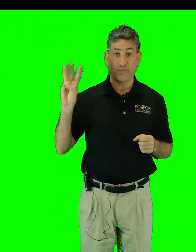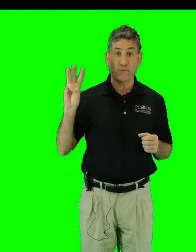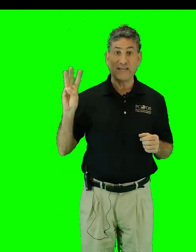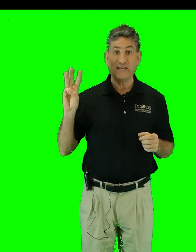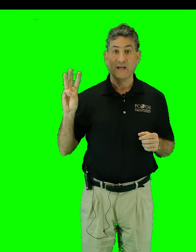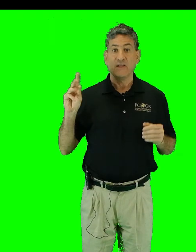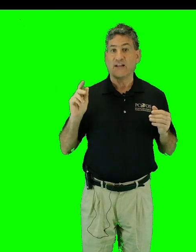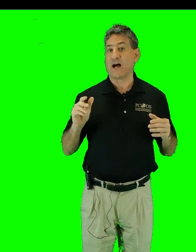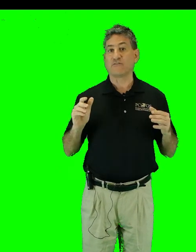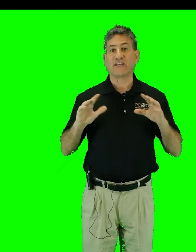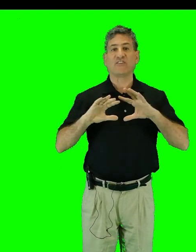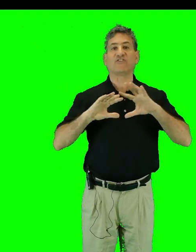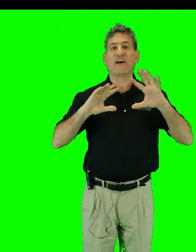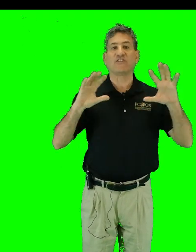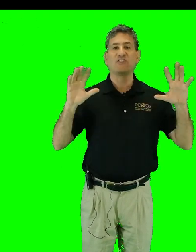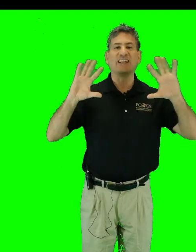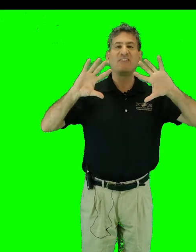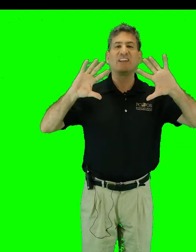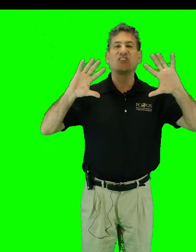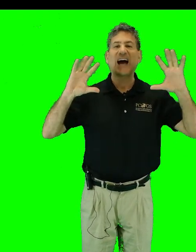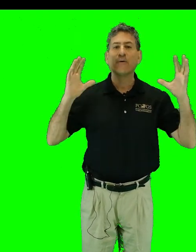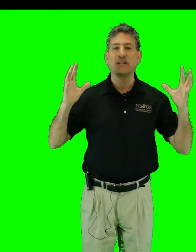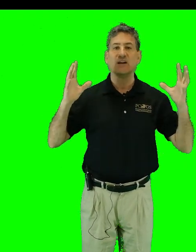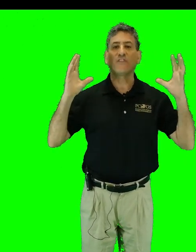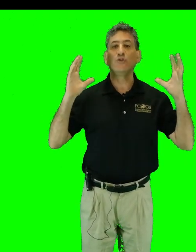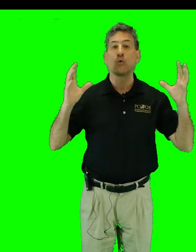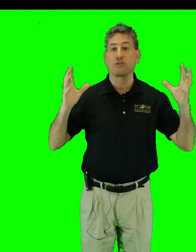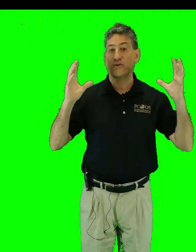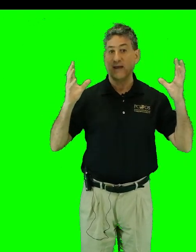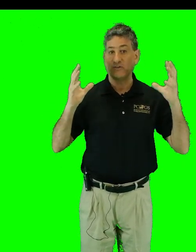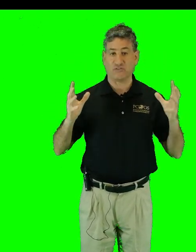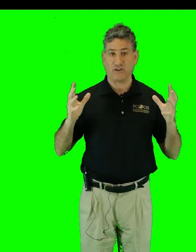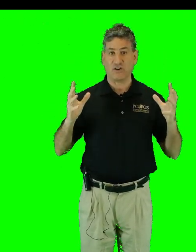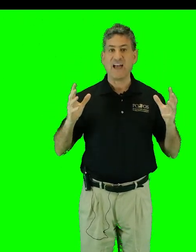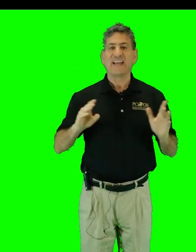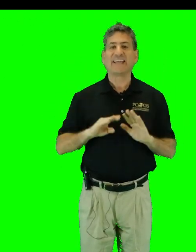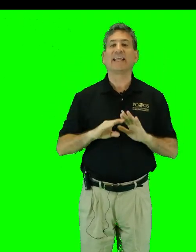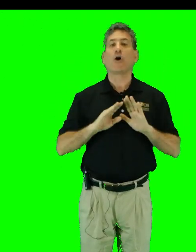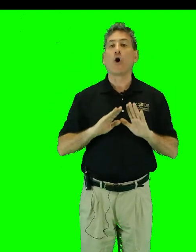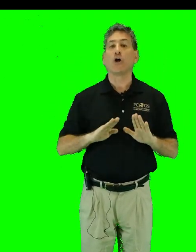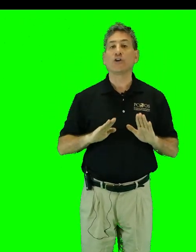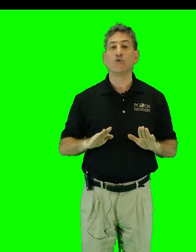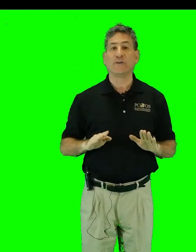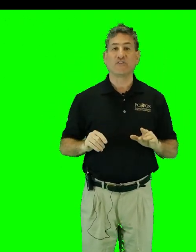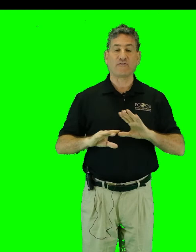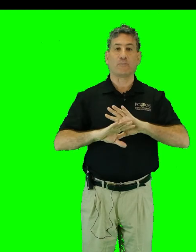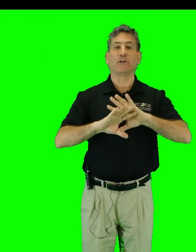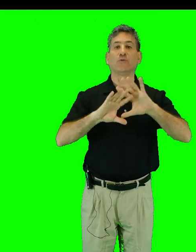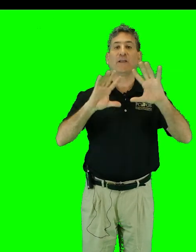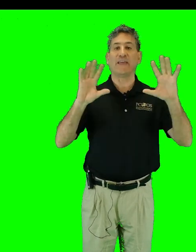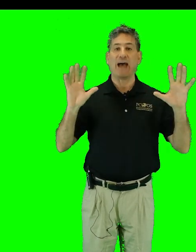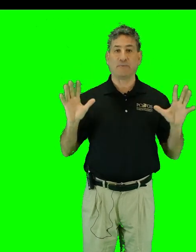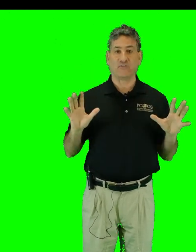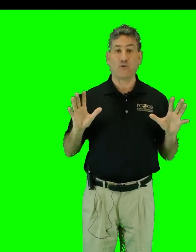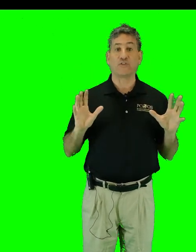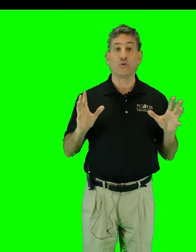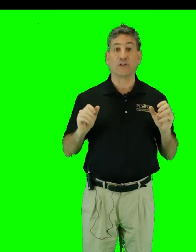III, the conflict has devastated the entirety of the Northern Hemisphere, killing all humans after polluting the atmosphere with nuclear